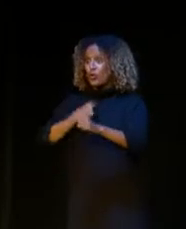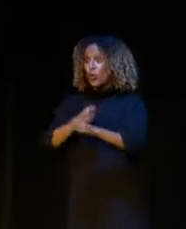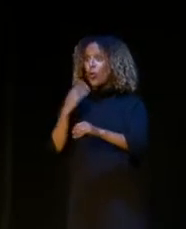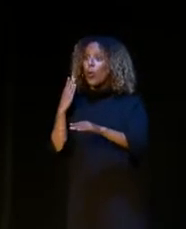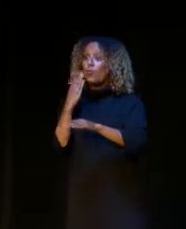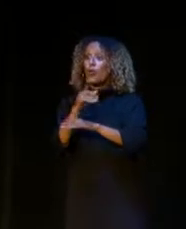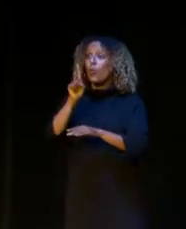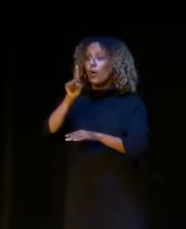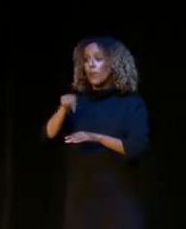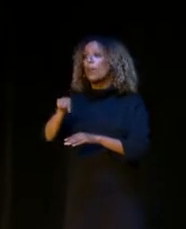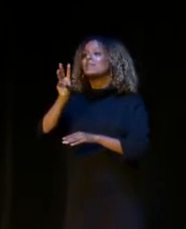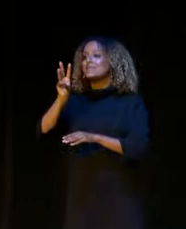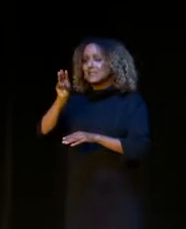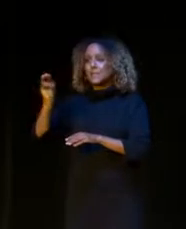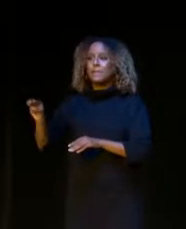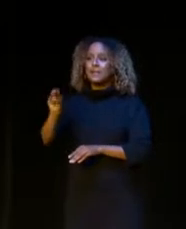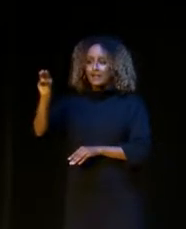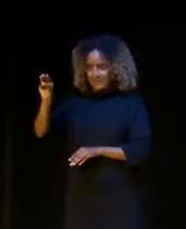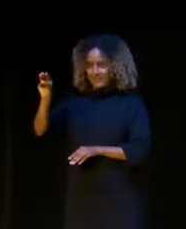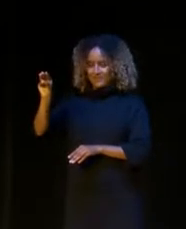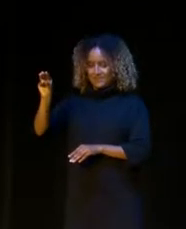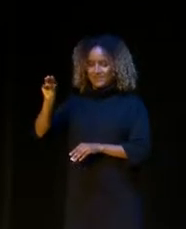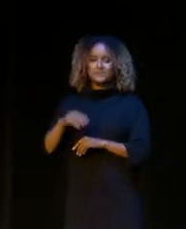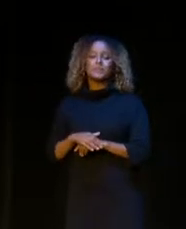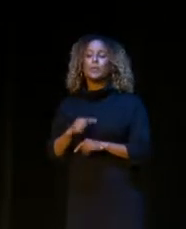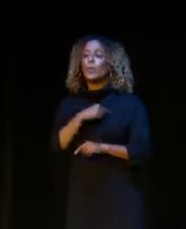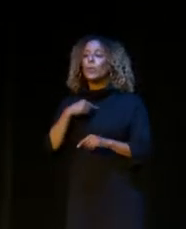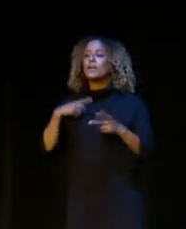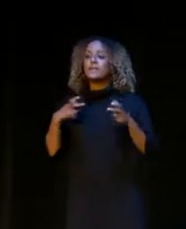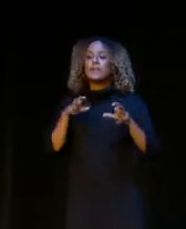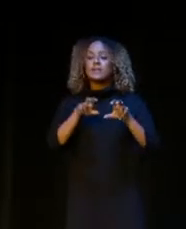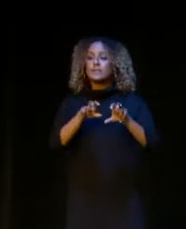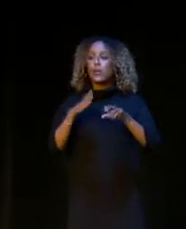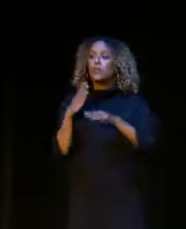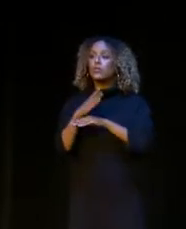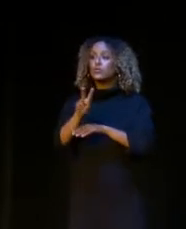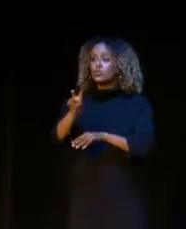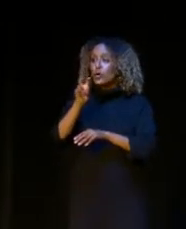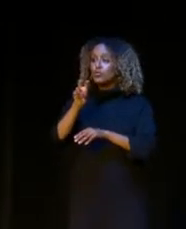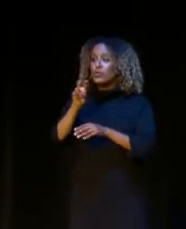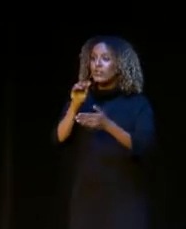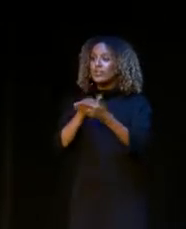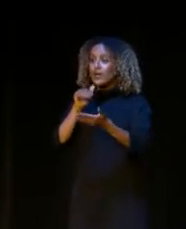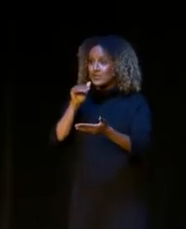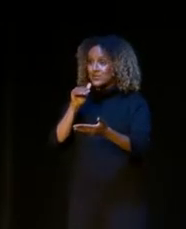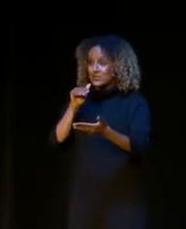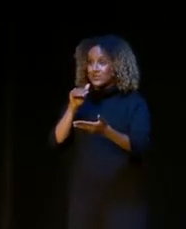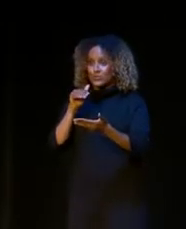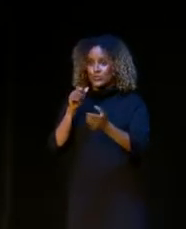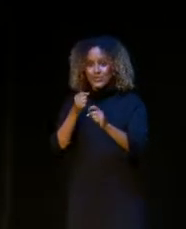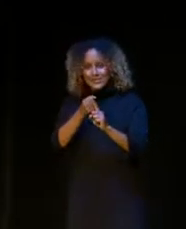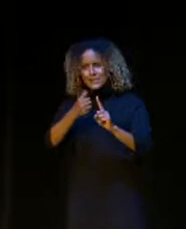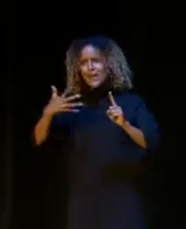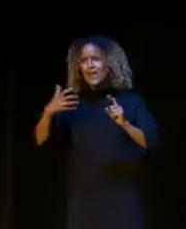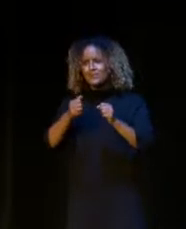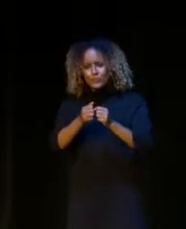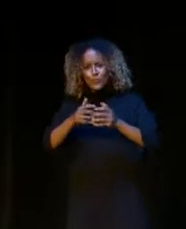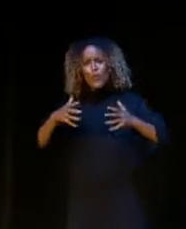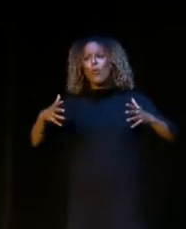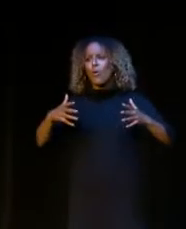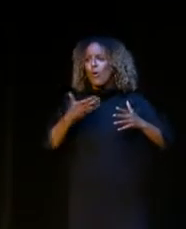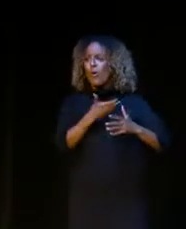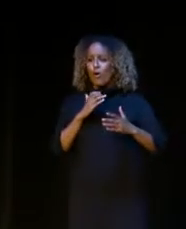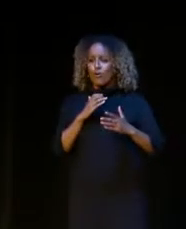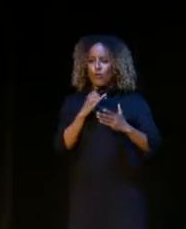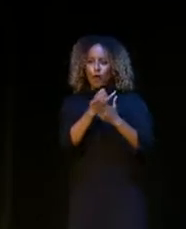it's over $1.6 million. We've also invested more than $200,000 to expand arts programming